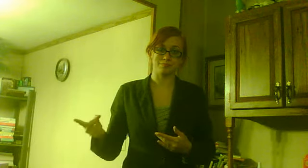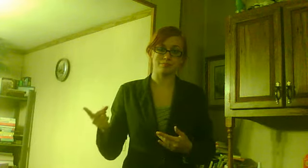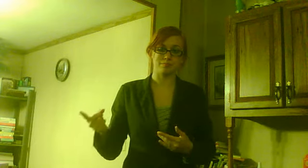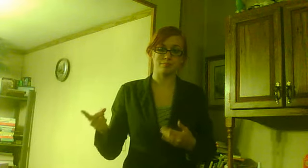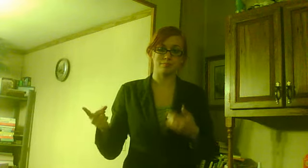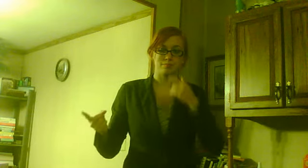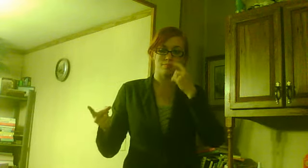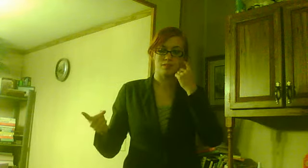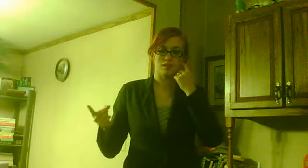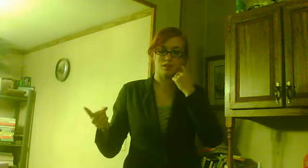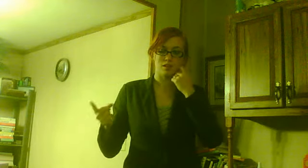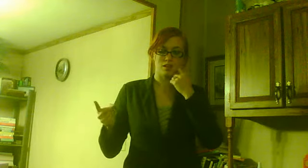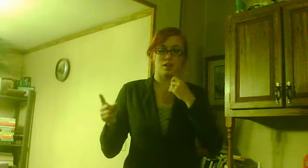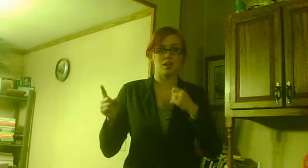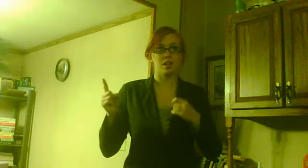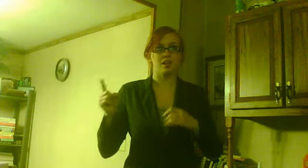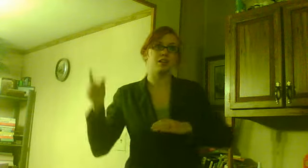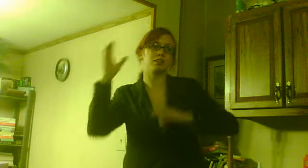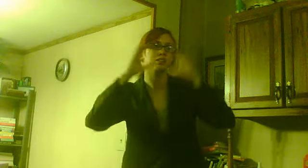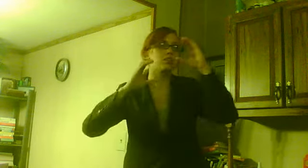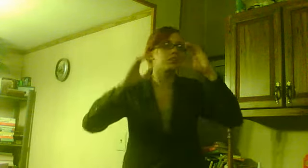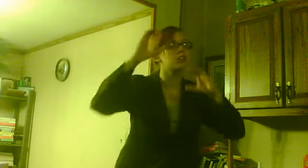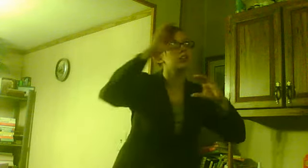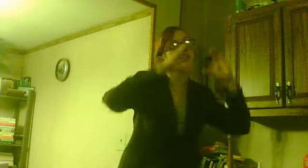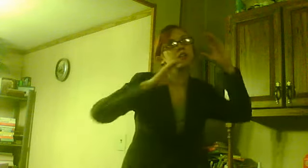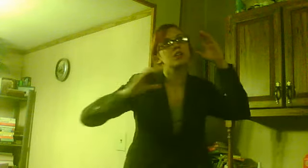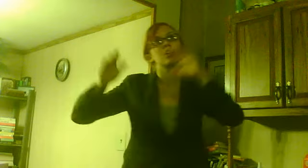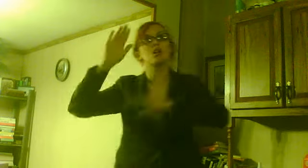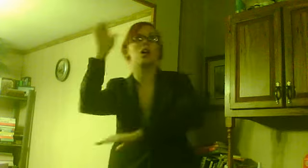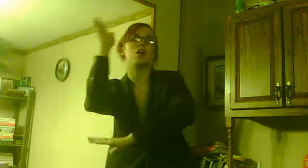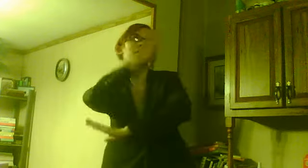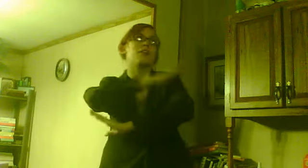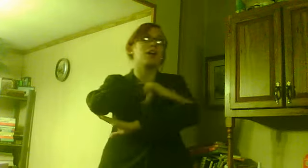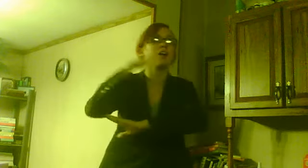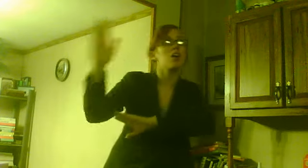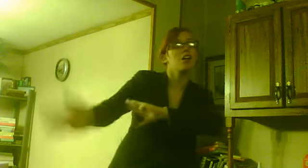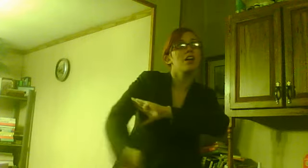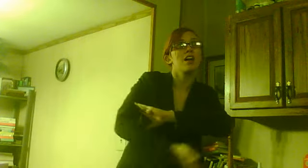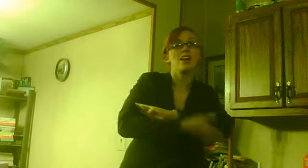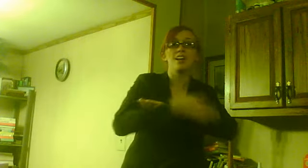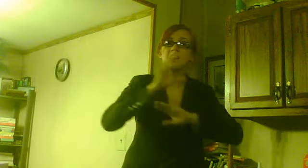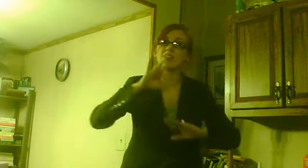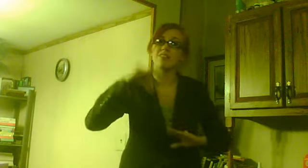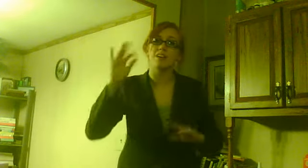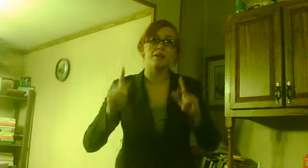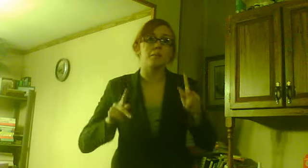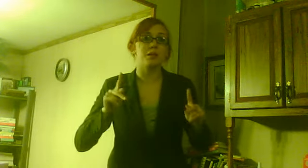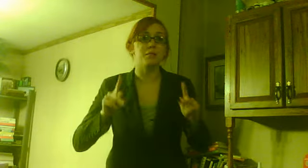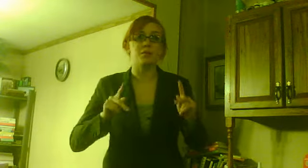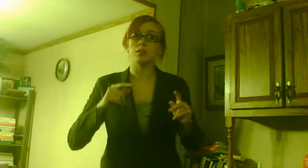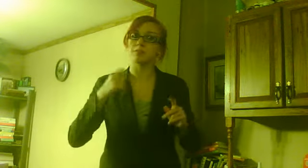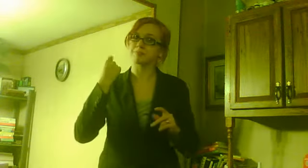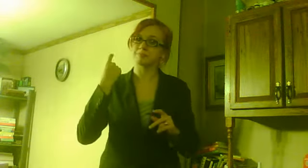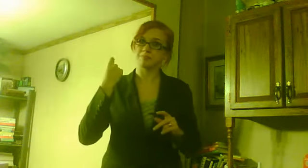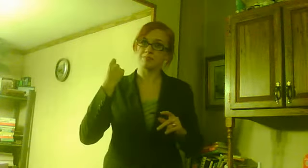And the child was the first day and night. Since nobody was left on the earth,